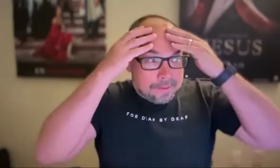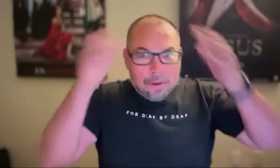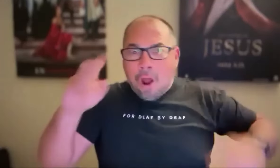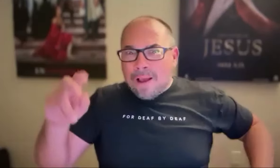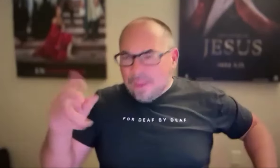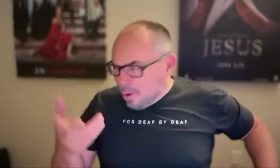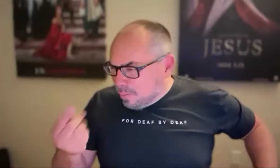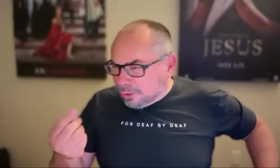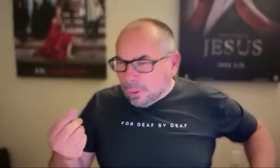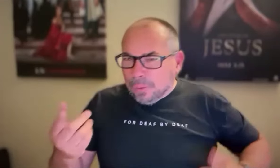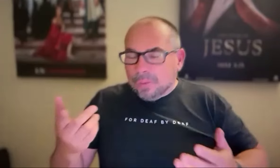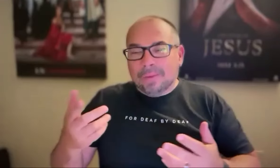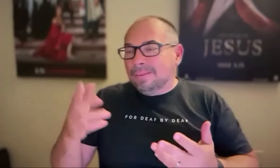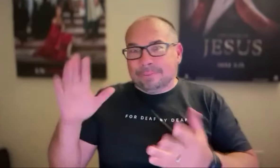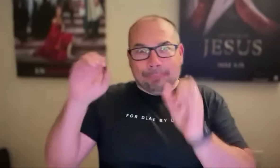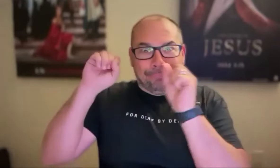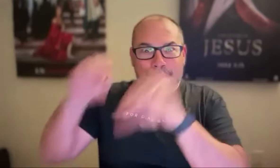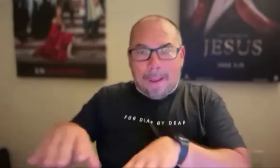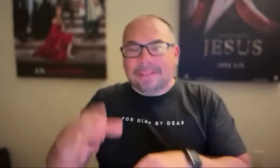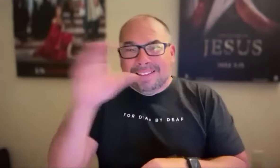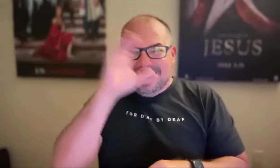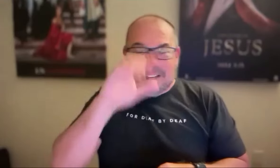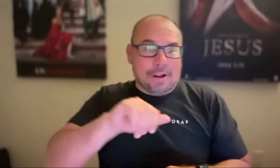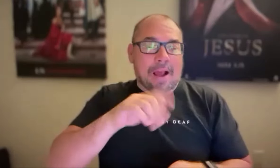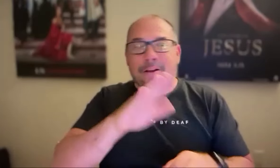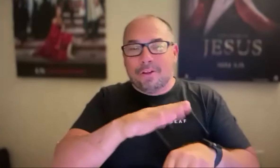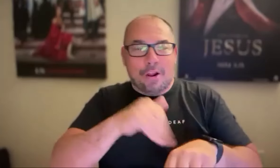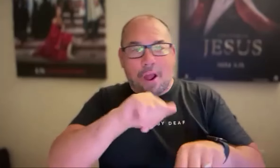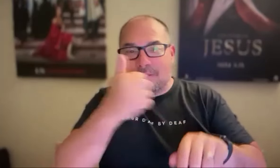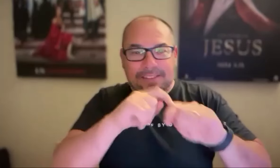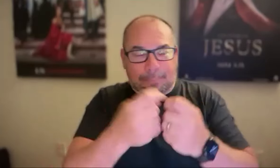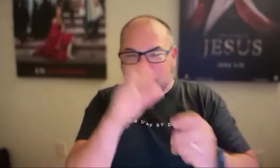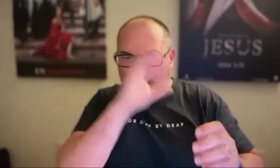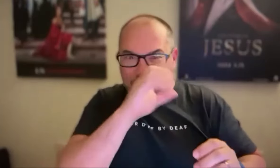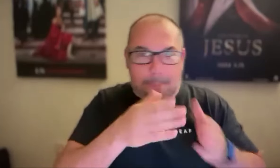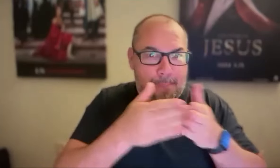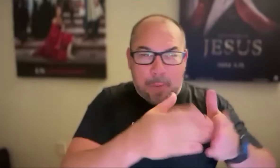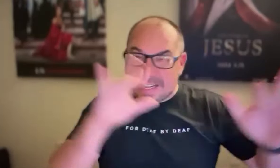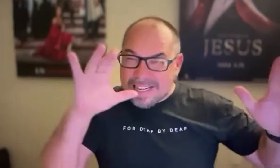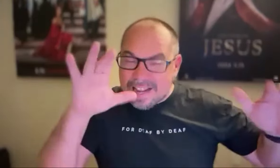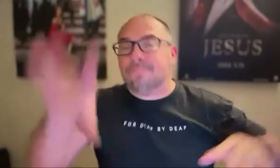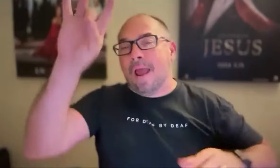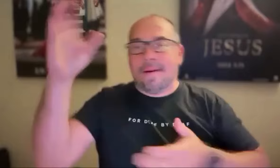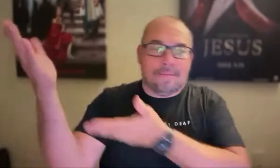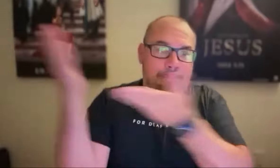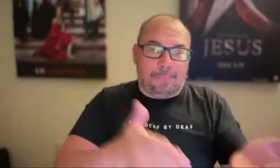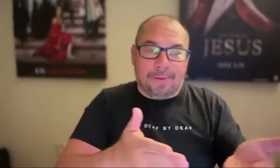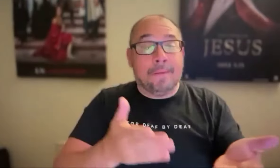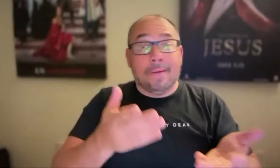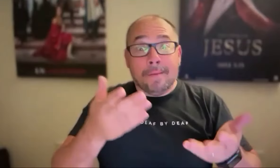that one. And we got a team together looking for another boat. found one, brought it in, still had to do some rehab on it to get it